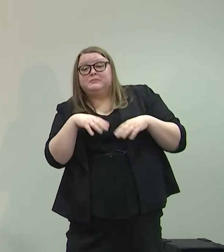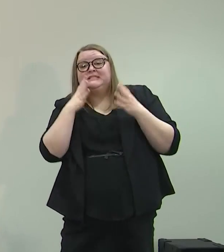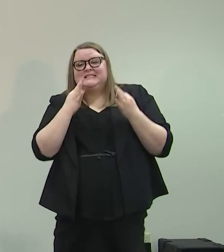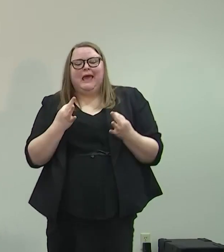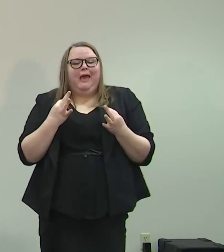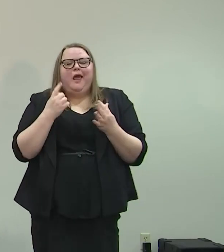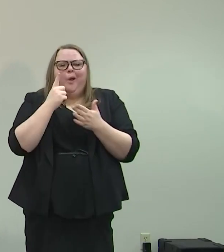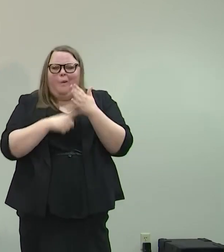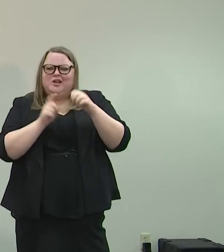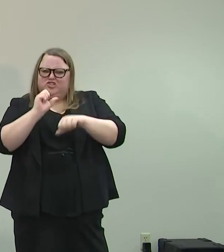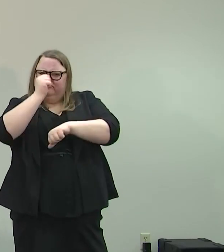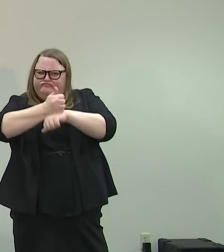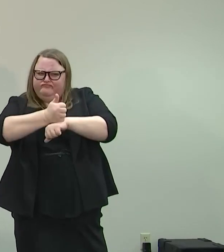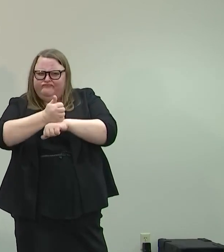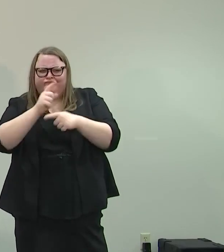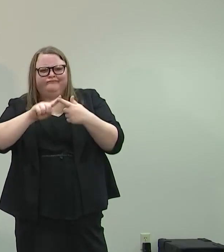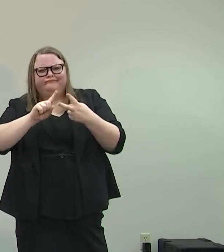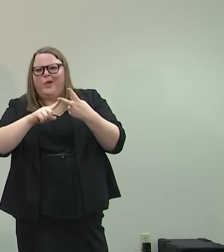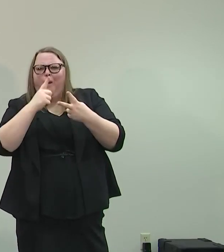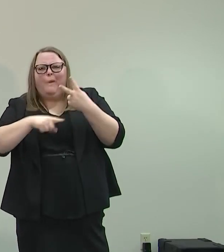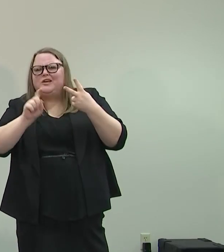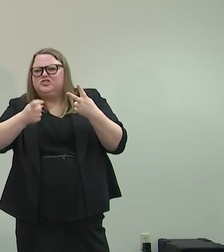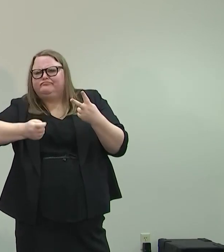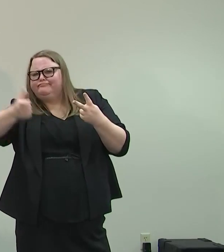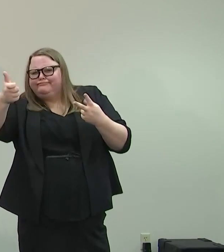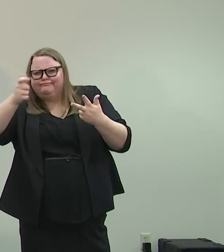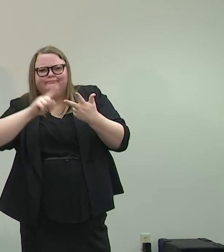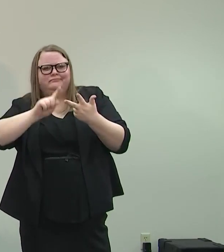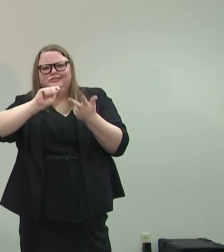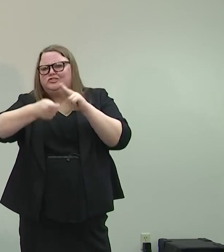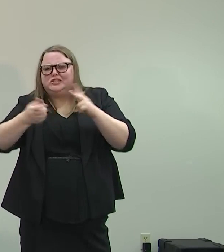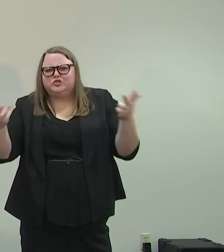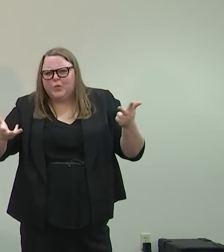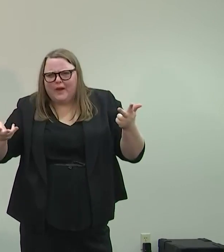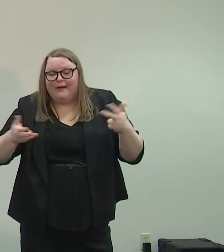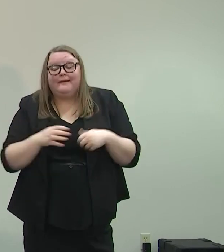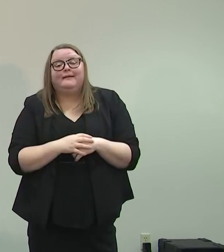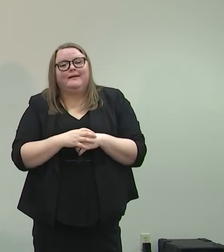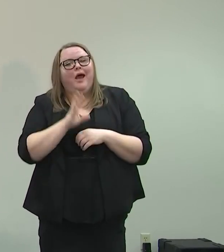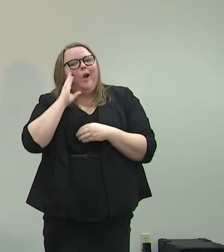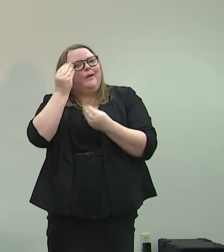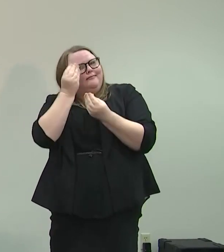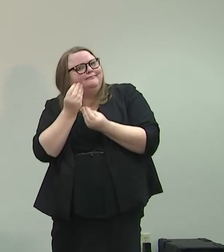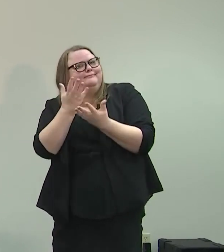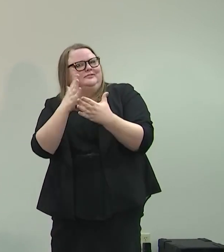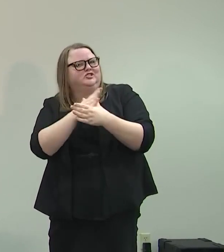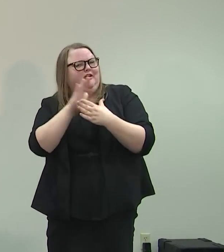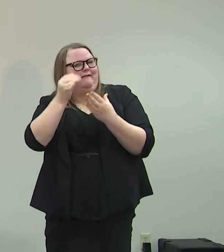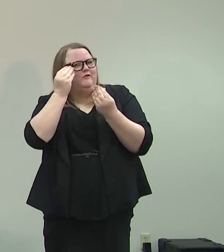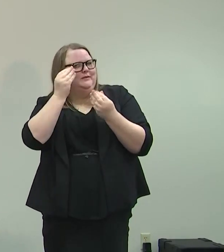should be removed, what should be changed. And I look forward to sharing that information with you as it's developed.